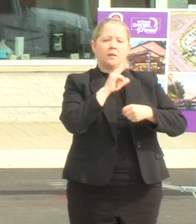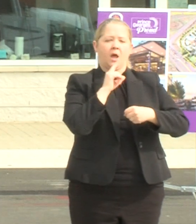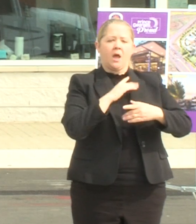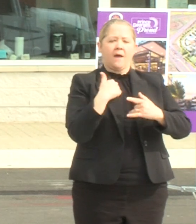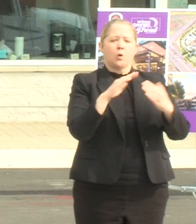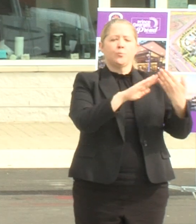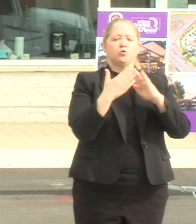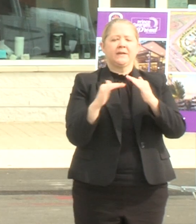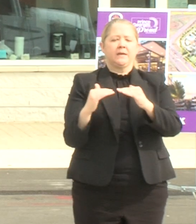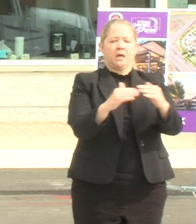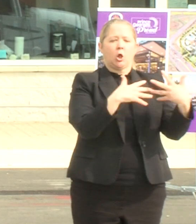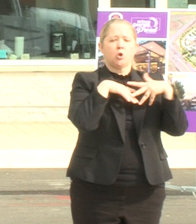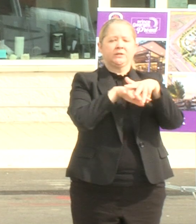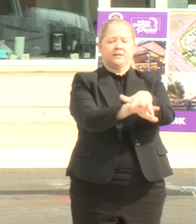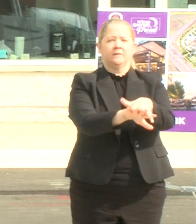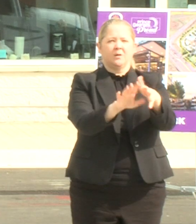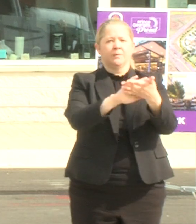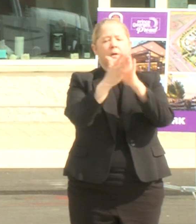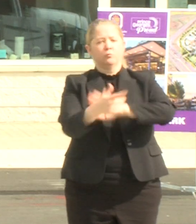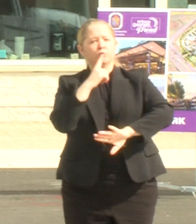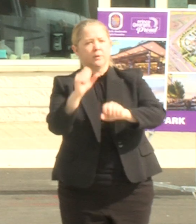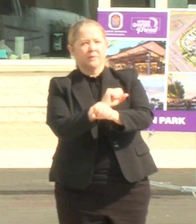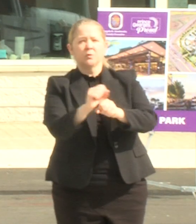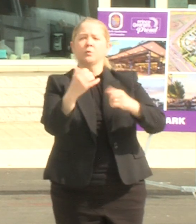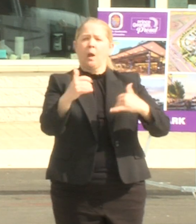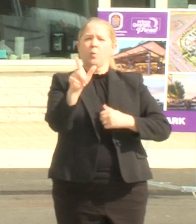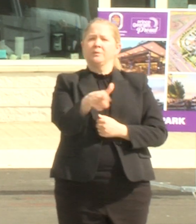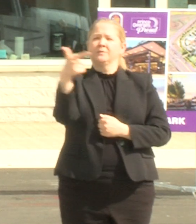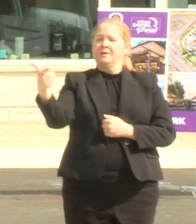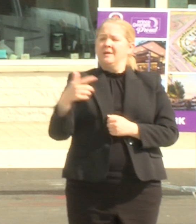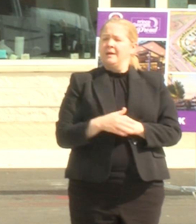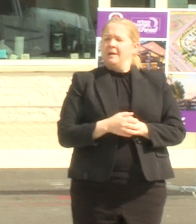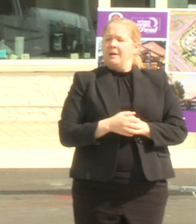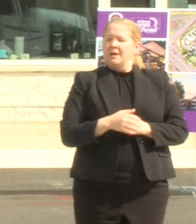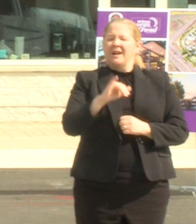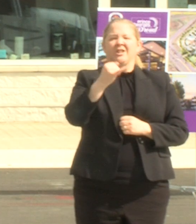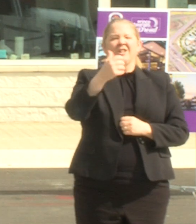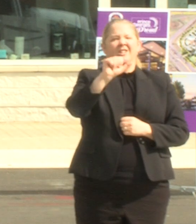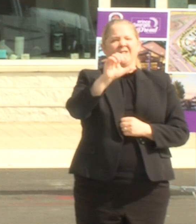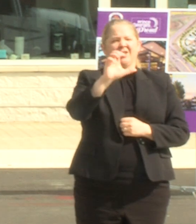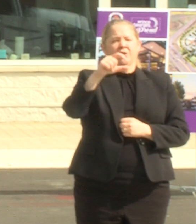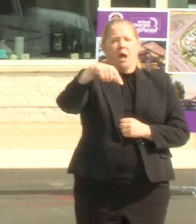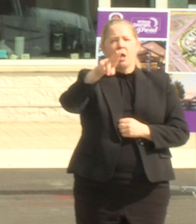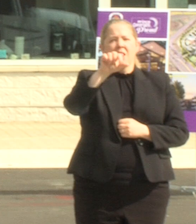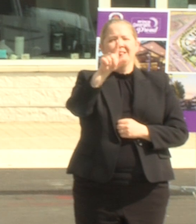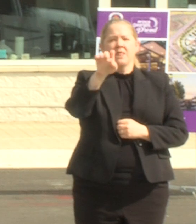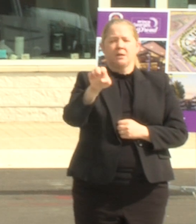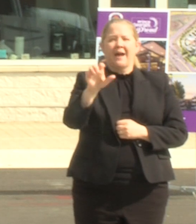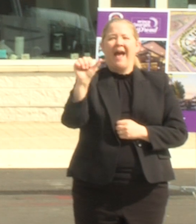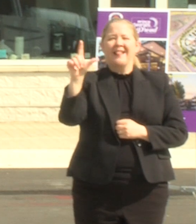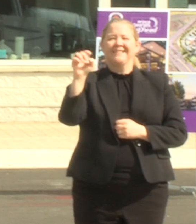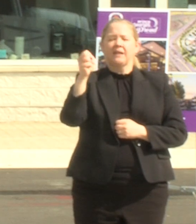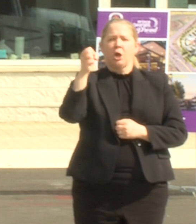so i would like to introduce jacqueline alexander the vice president of real estate for the community builder so she can say a few